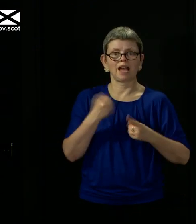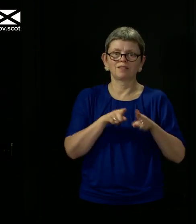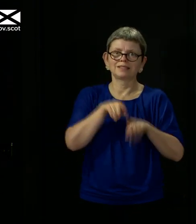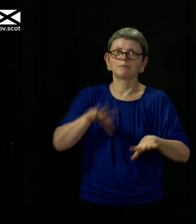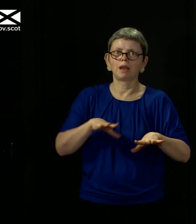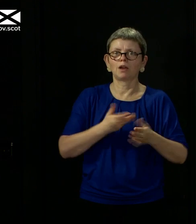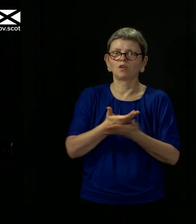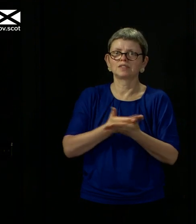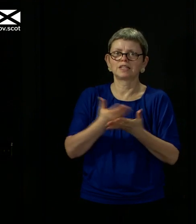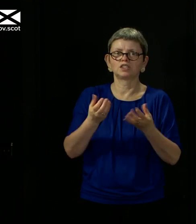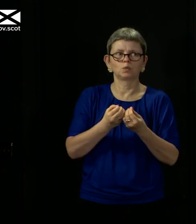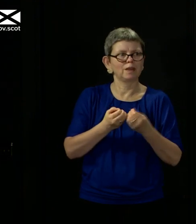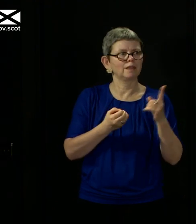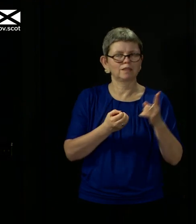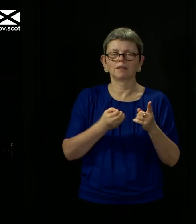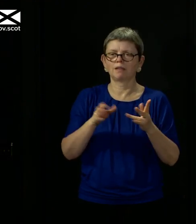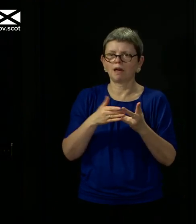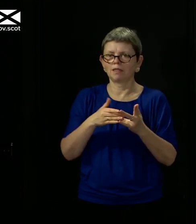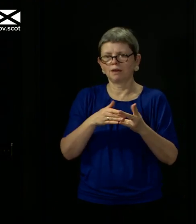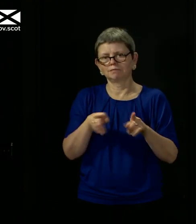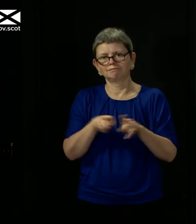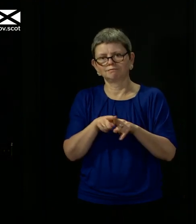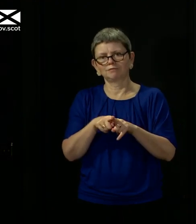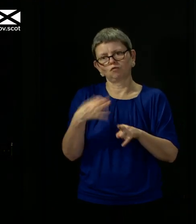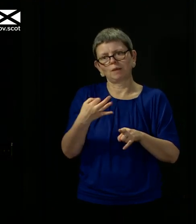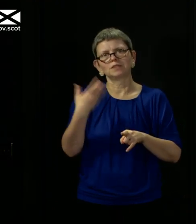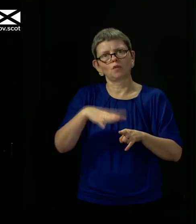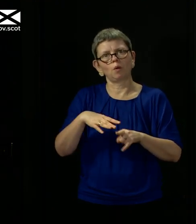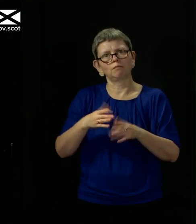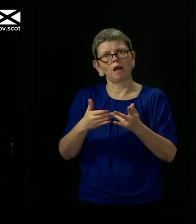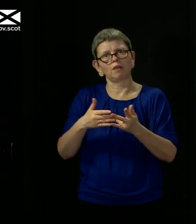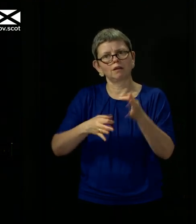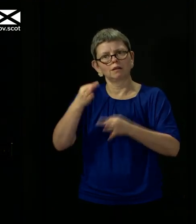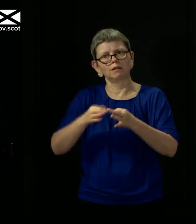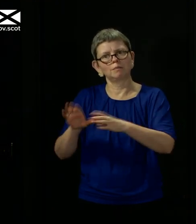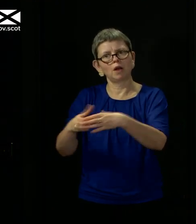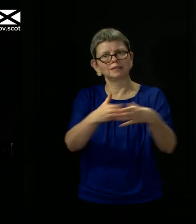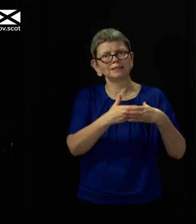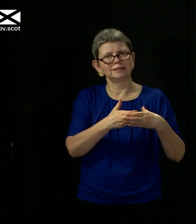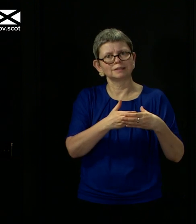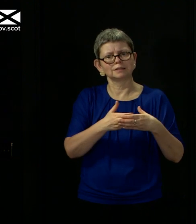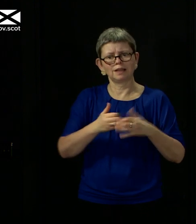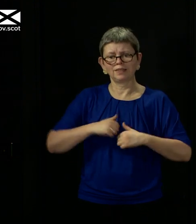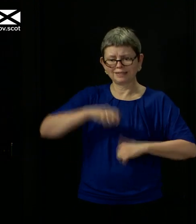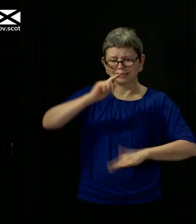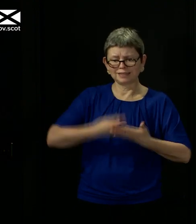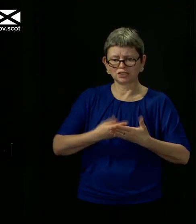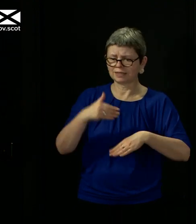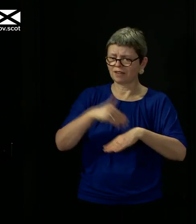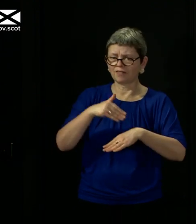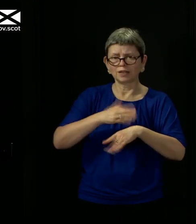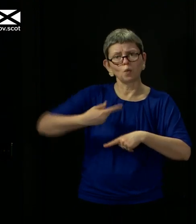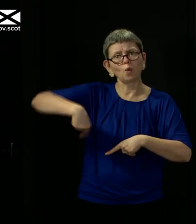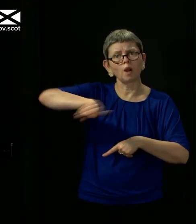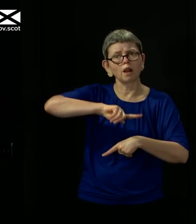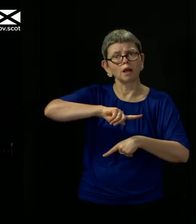their counterparts in the other parties. So we're all in this. The decisions we take here affect all of us. And therefore, the wider